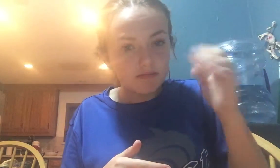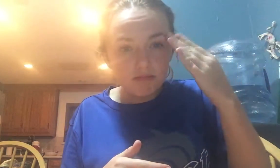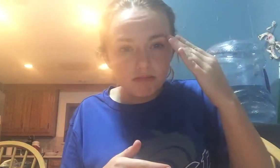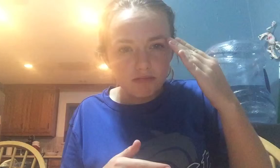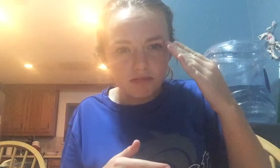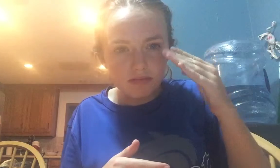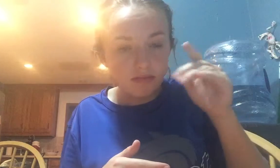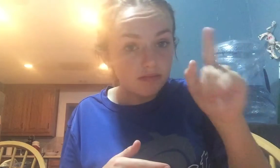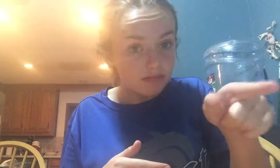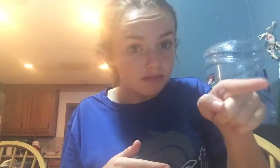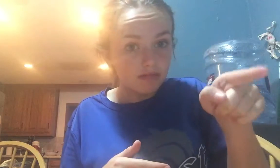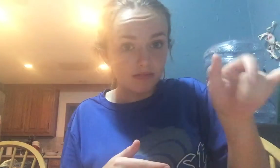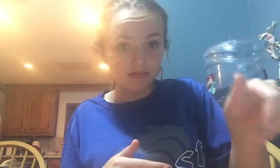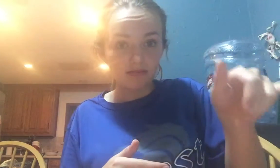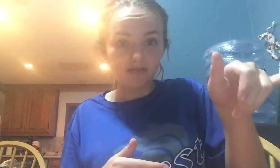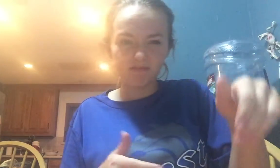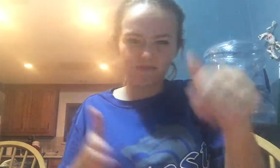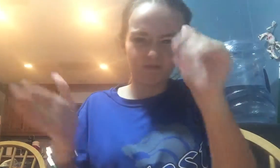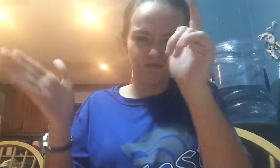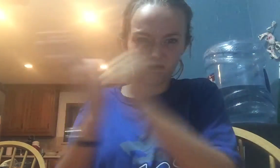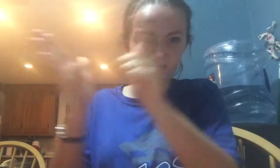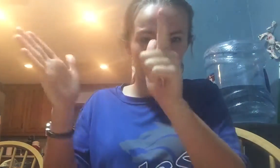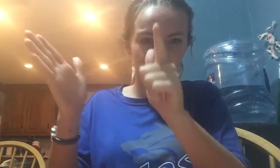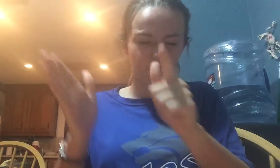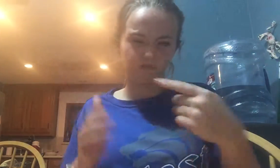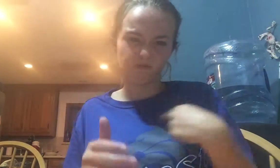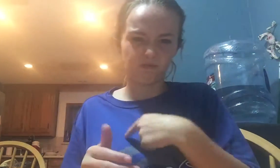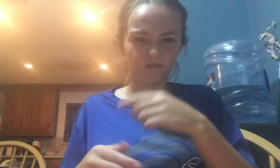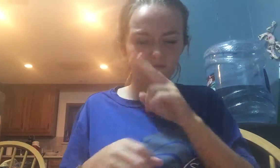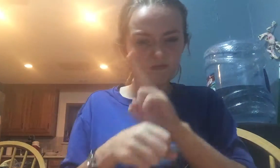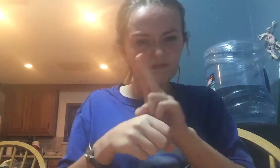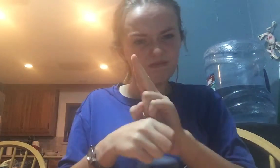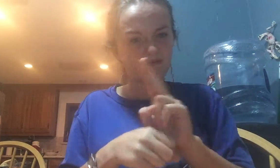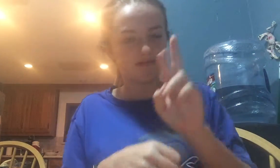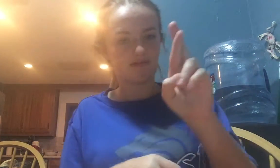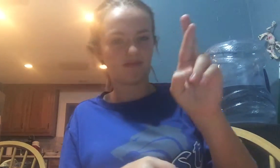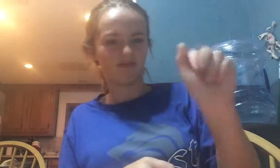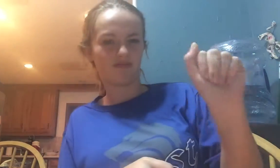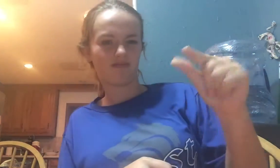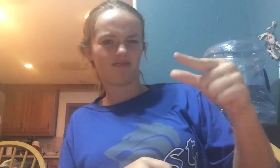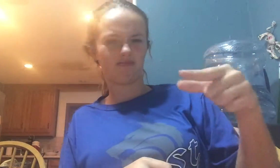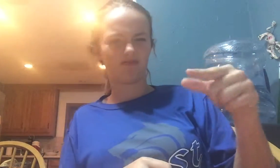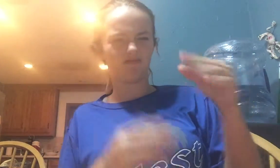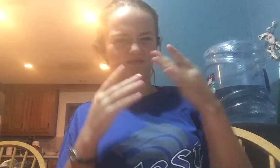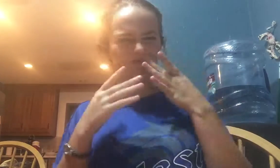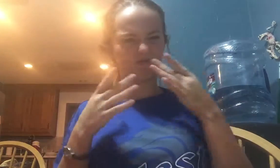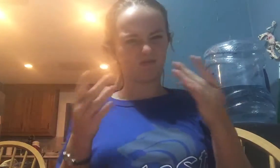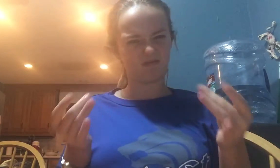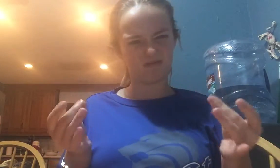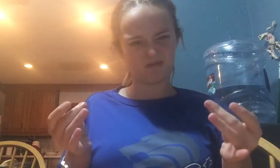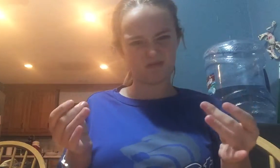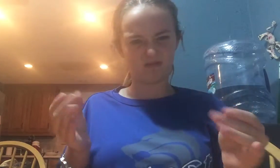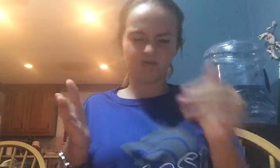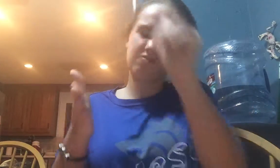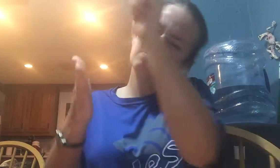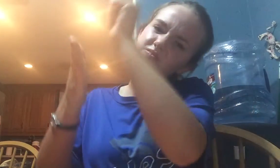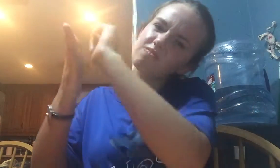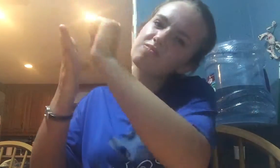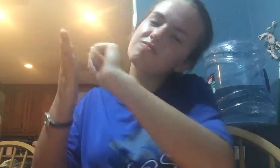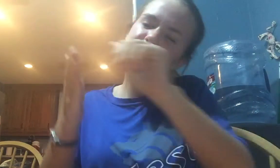We had to use a rag that was wet. And we would wipe down, and we would take turns wiping down